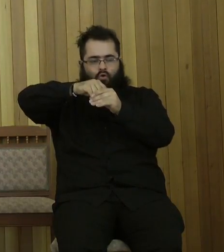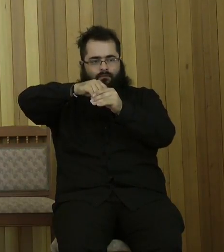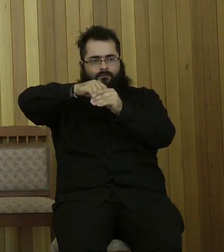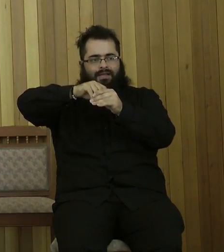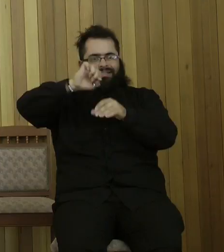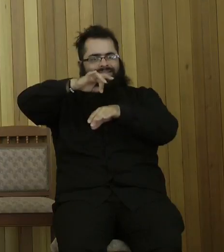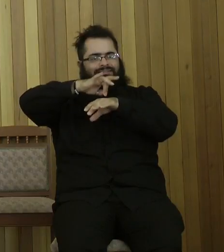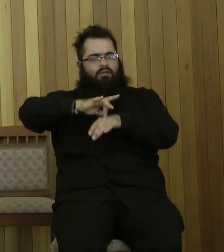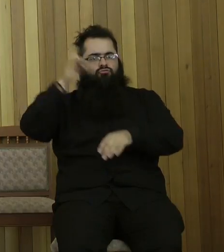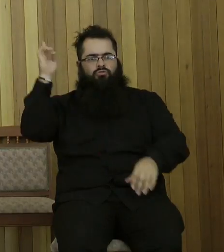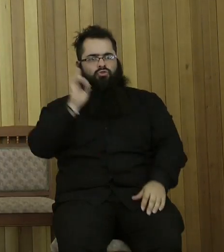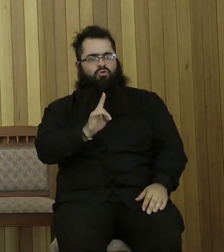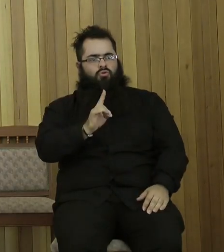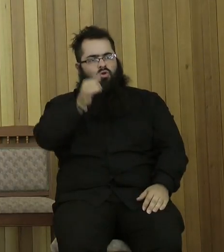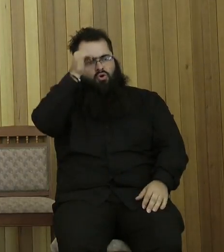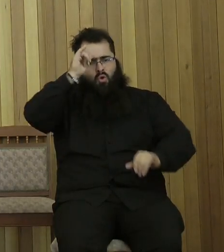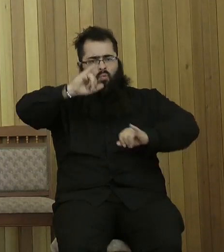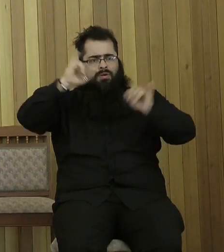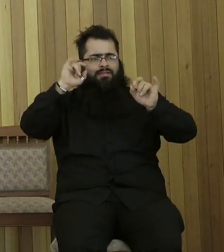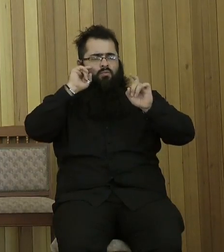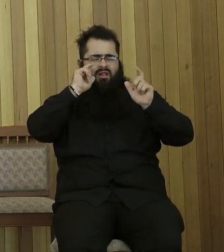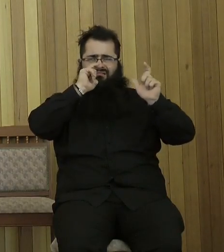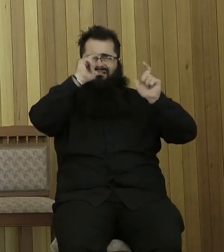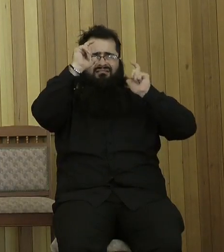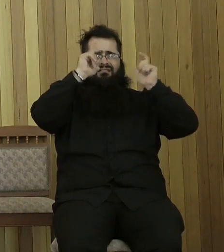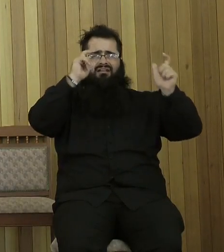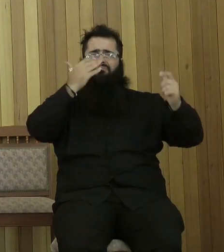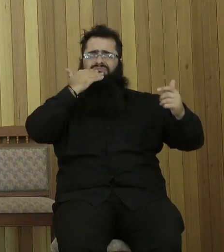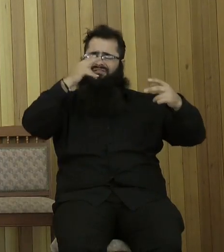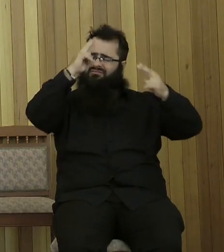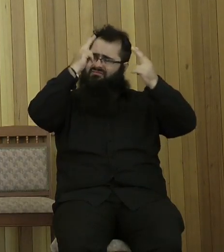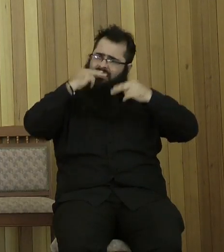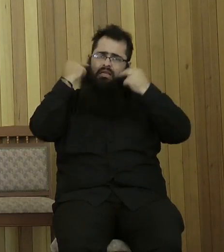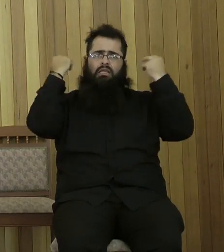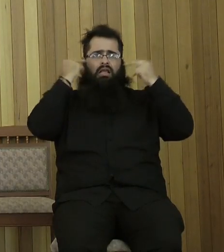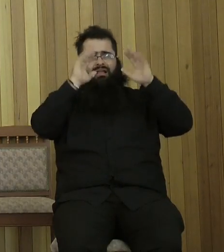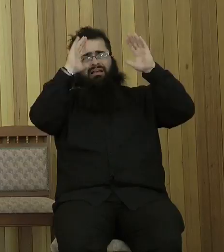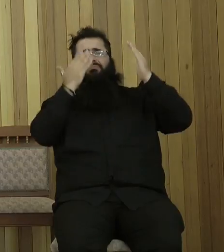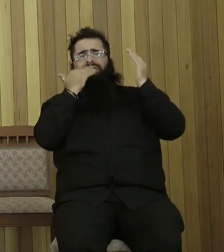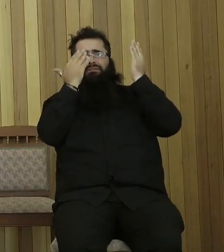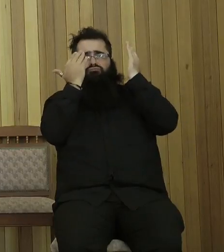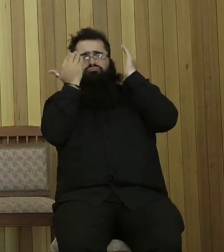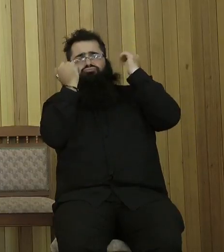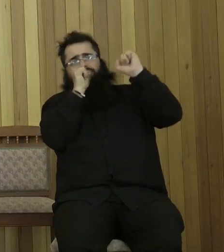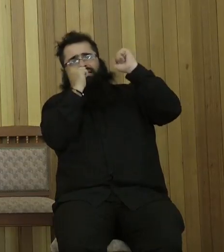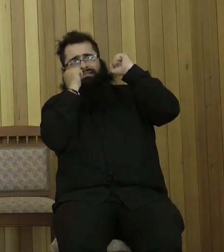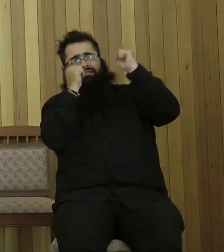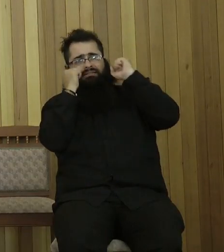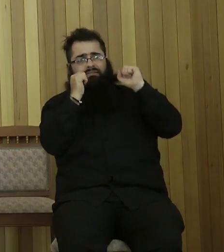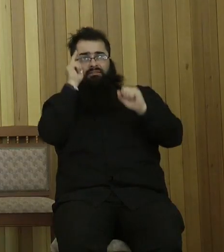will cry out to the mountains and rocks, Fall on us and hide us from the face of Him who sits on